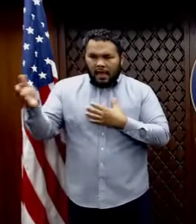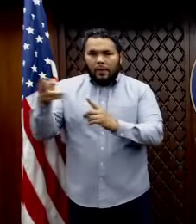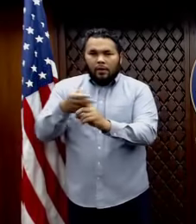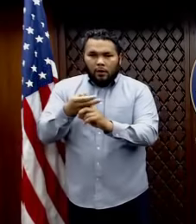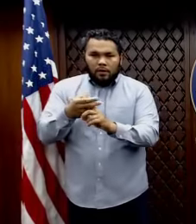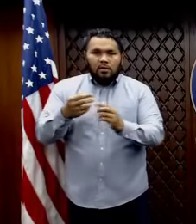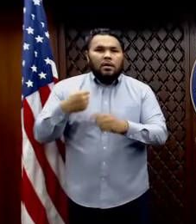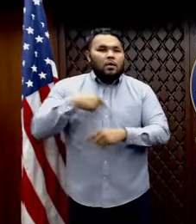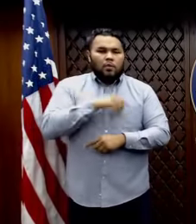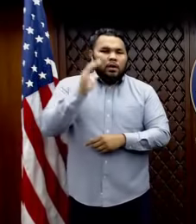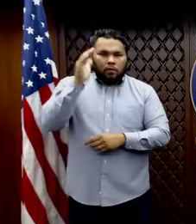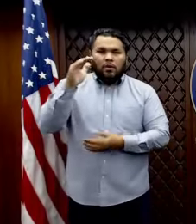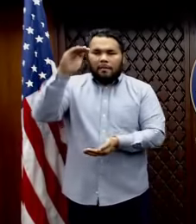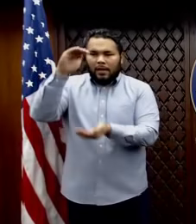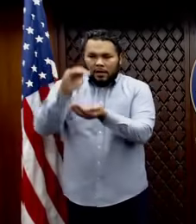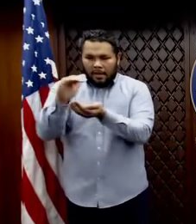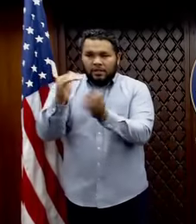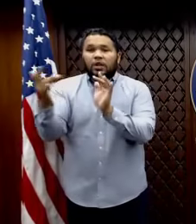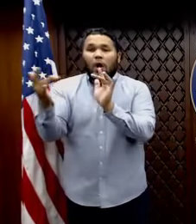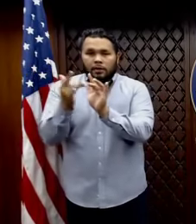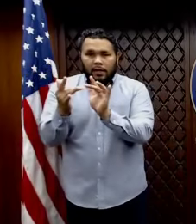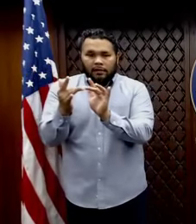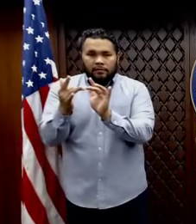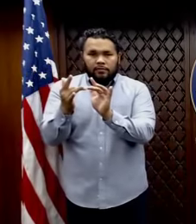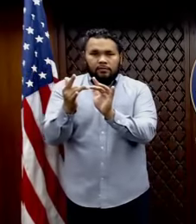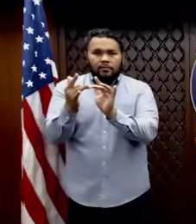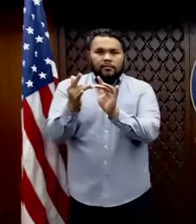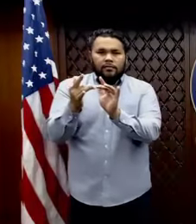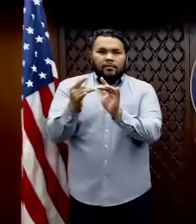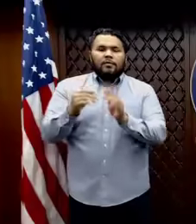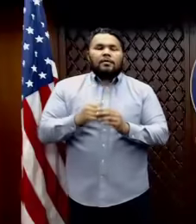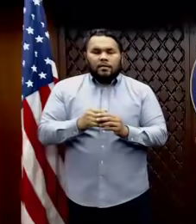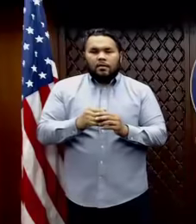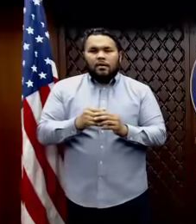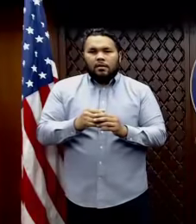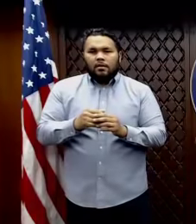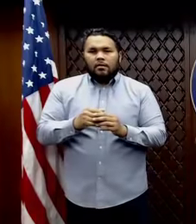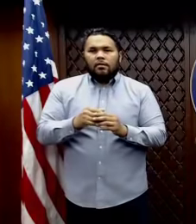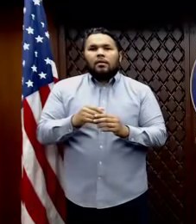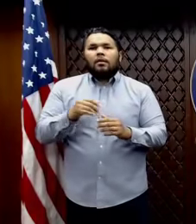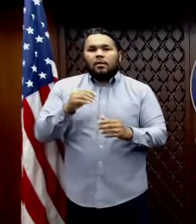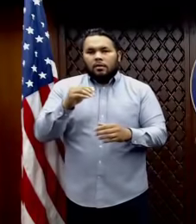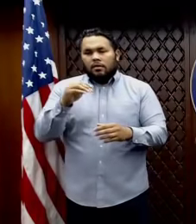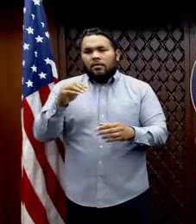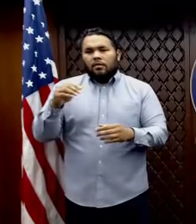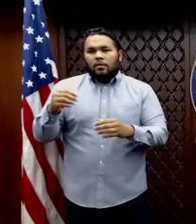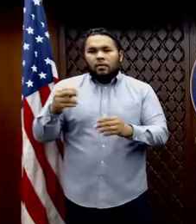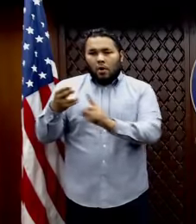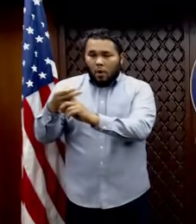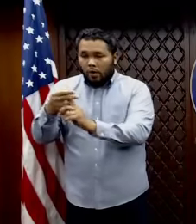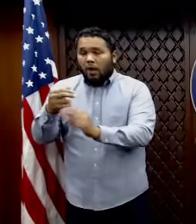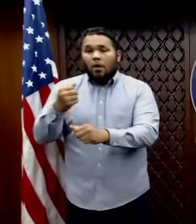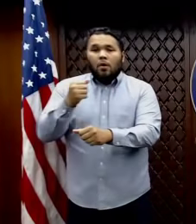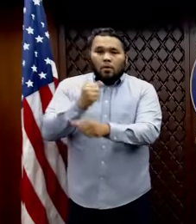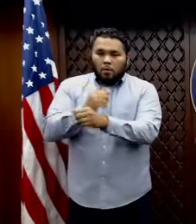we will minimize the contact of the, uh, hotel workers to almost no contact. Um, they're not going to